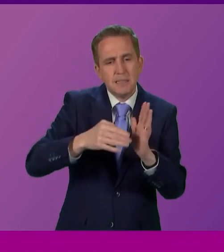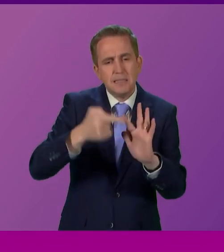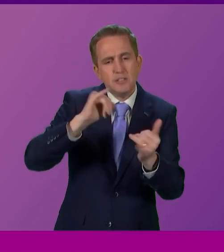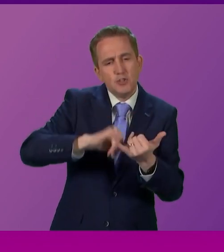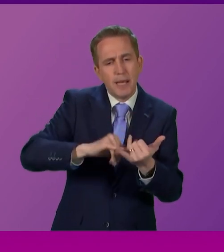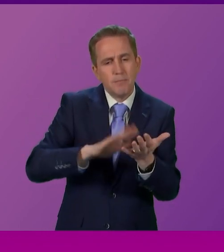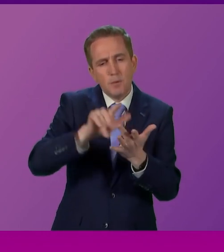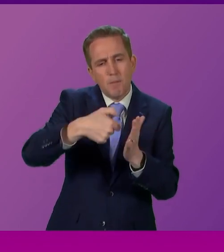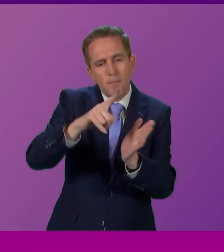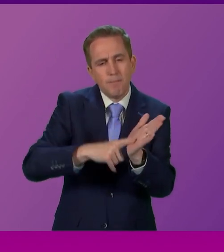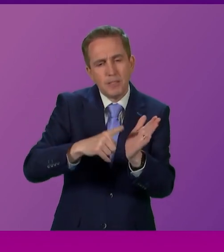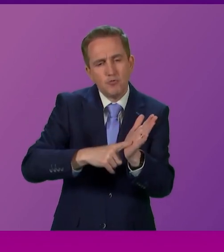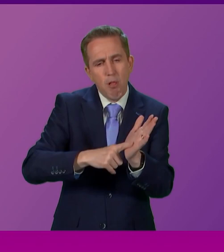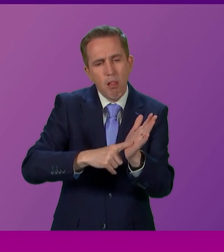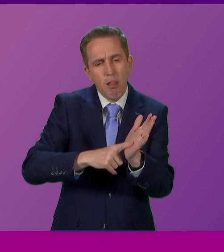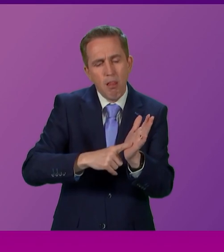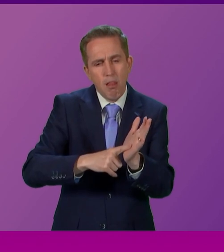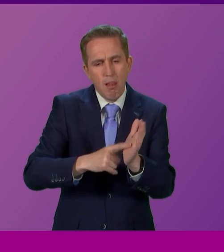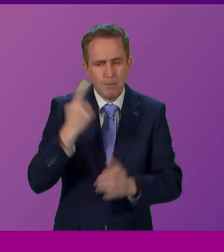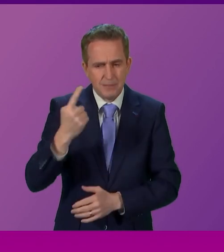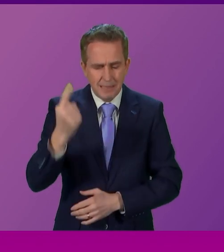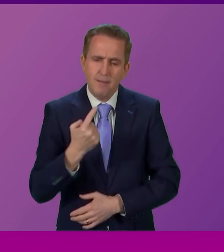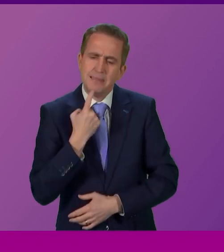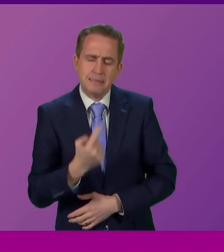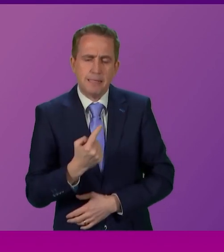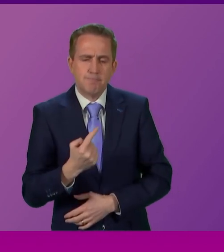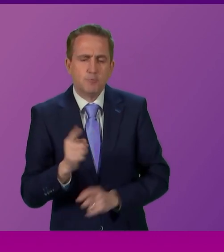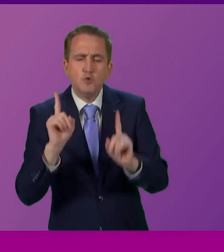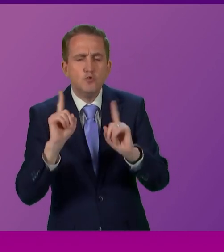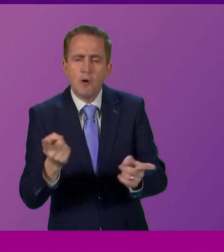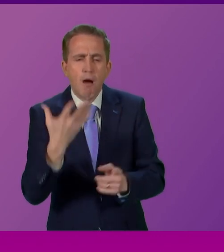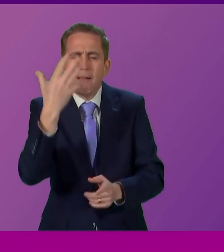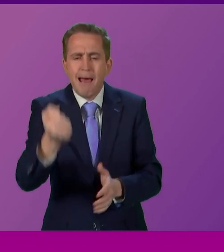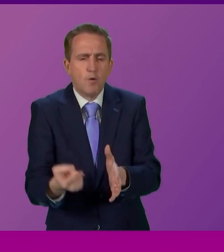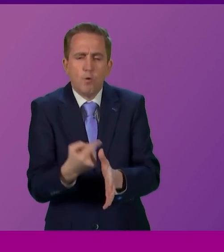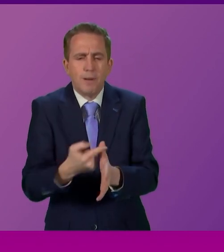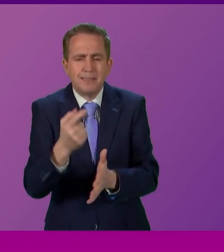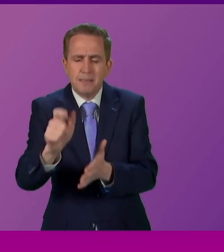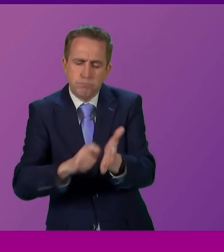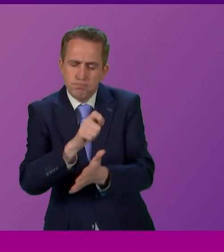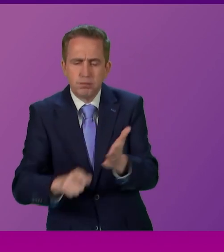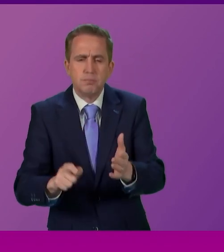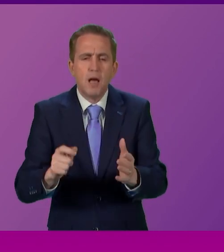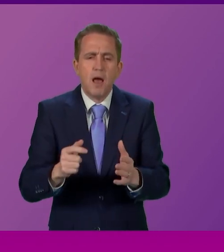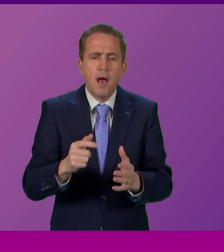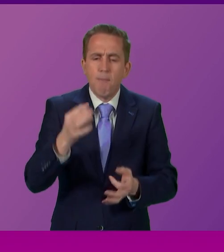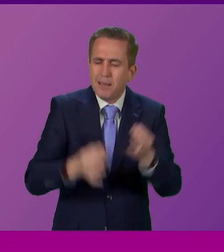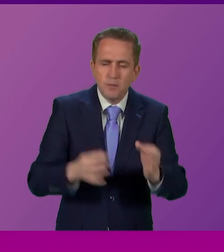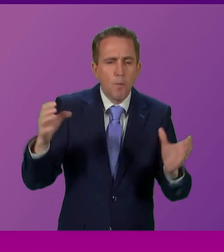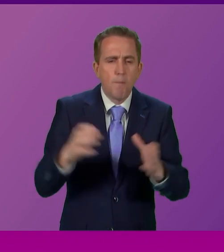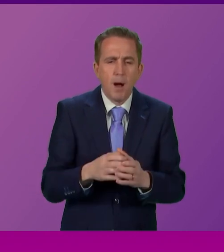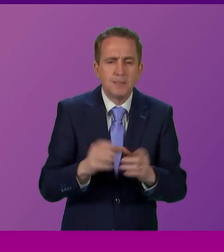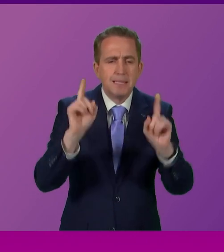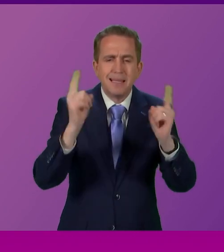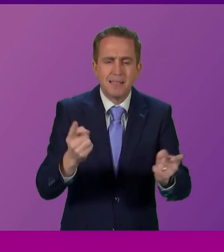explained, there is no such thing as a de facto referendum. It's not for a political party to dictate